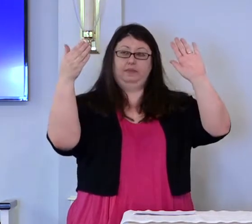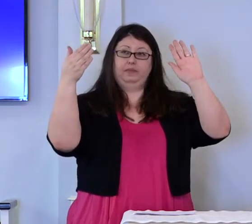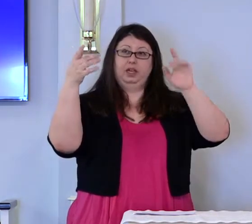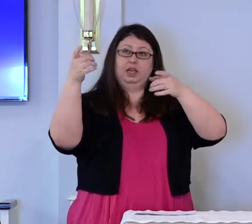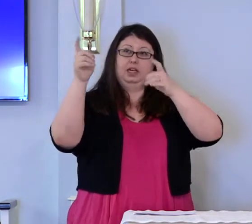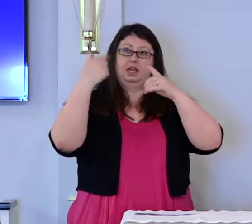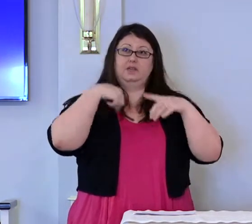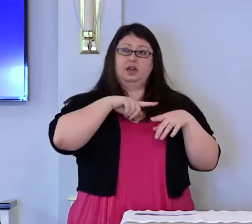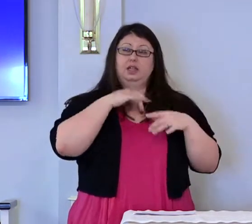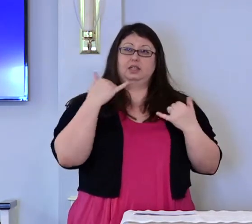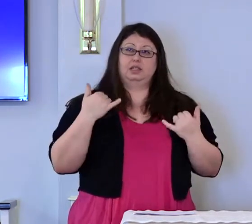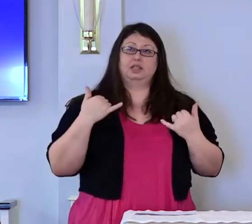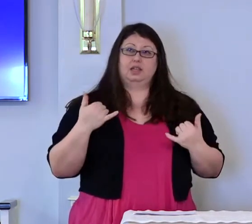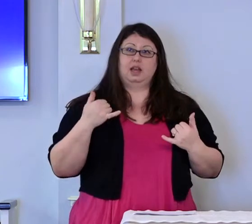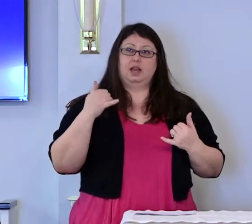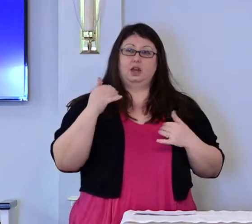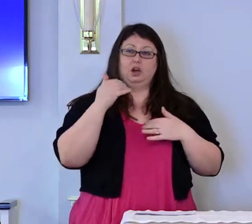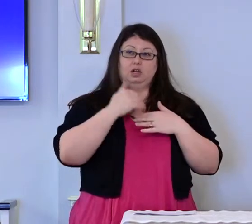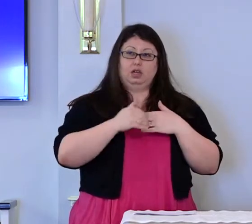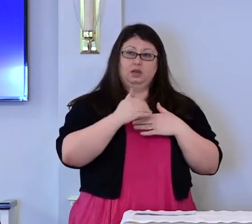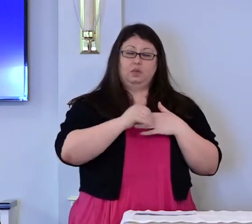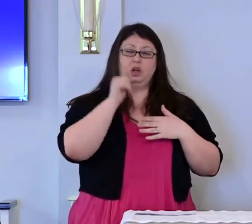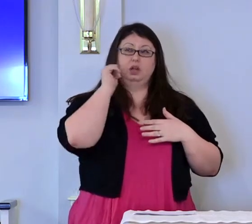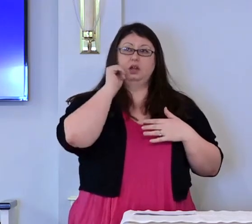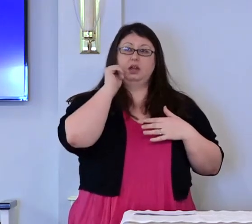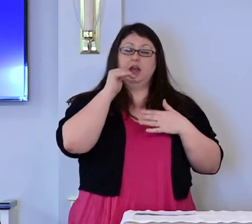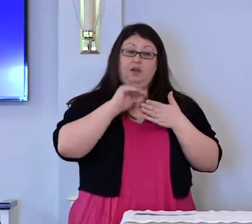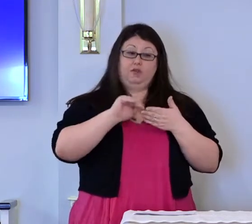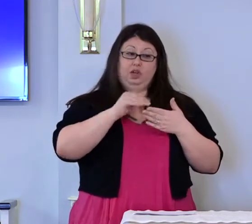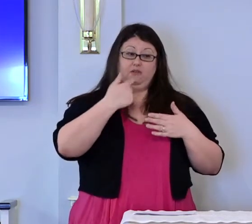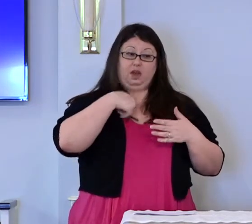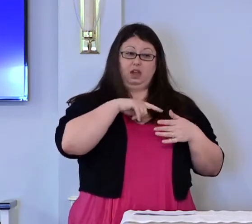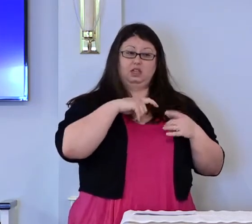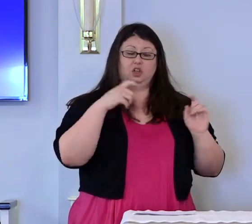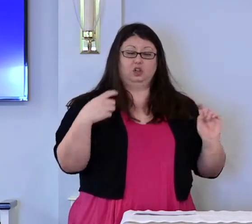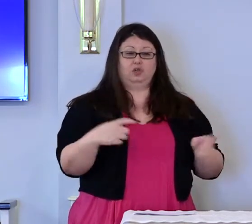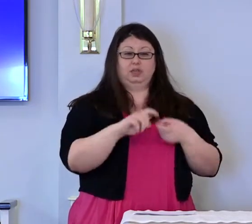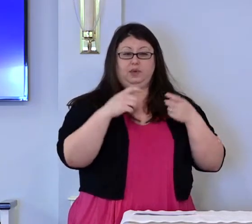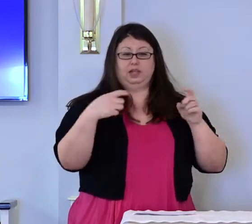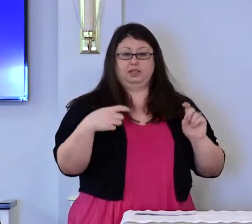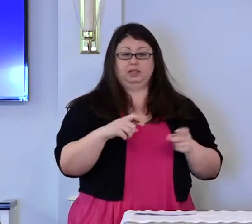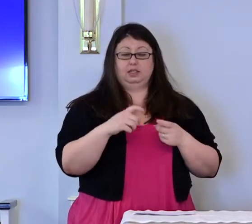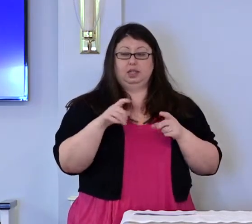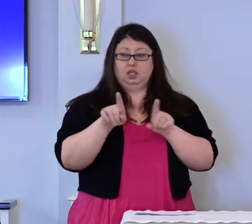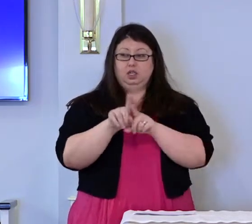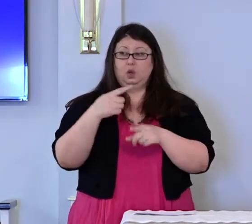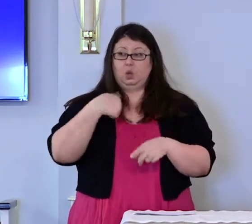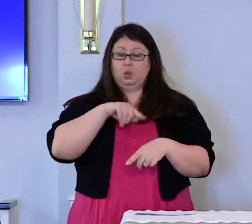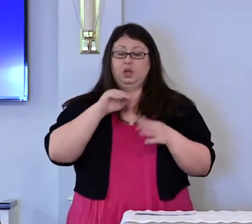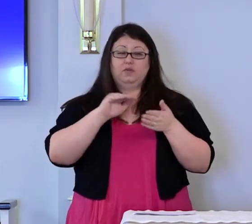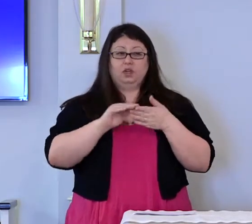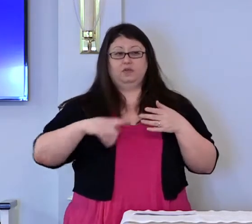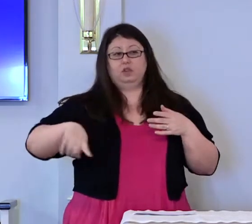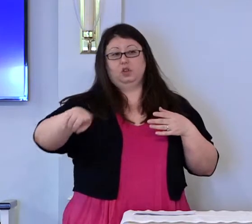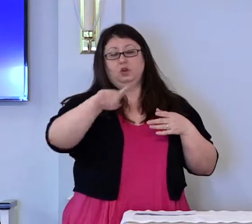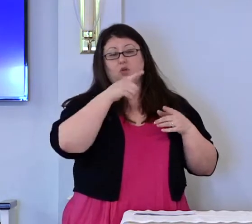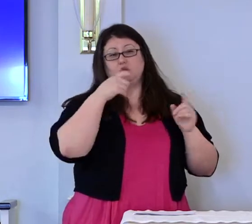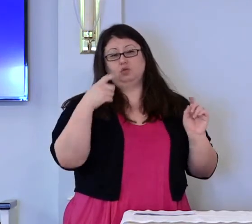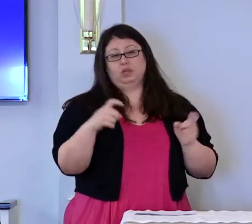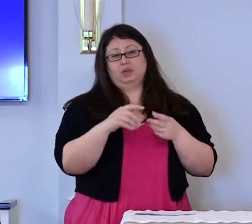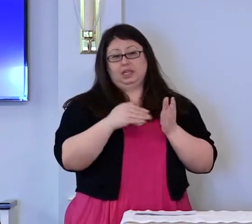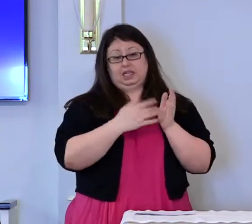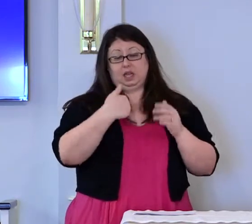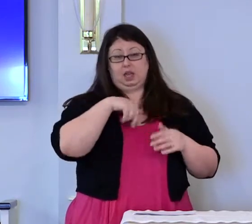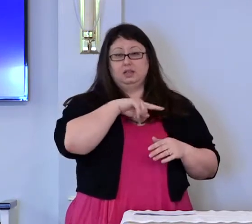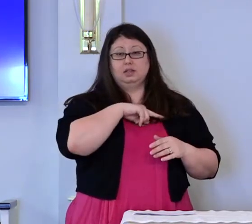Give us this day our daily bread and forgive us our trespasses as we forgive those who trespass against